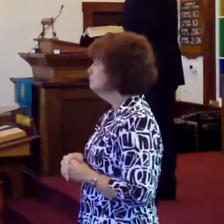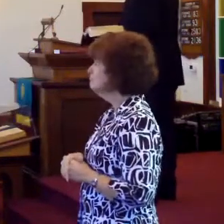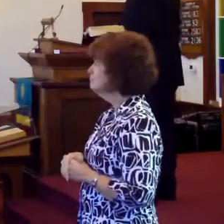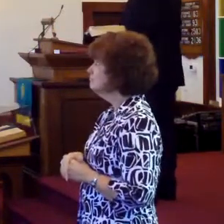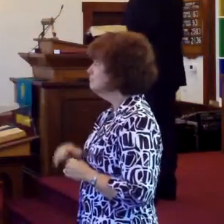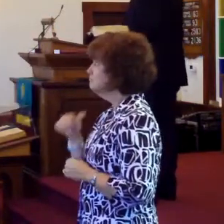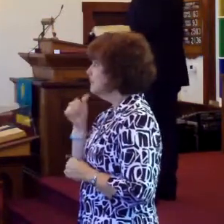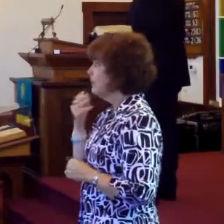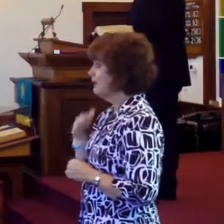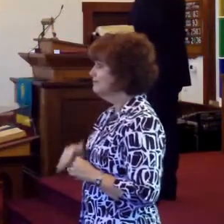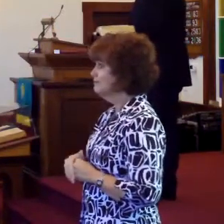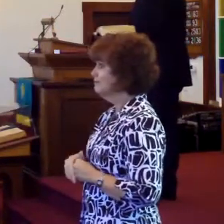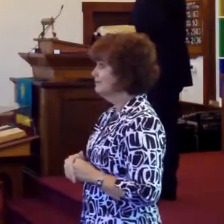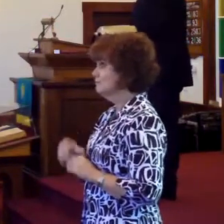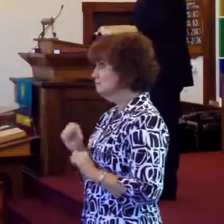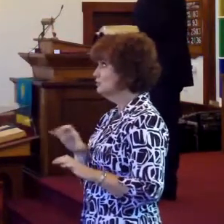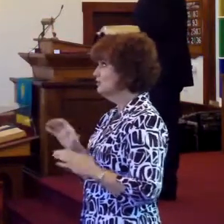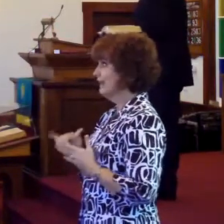That's not too bad.